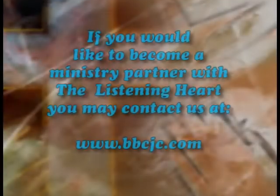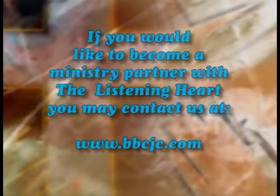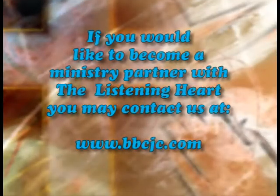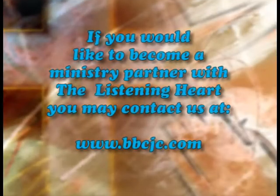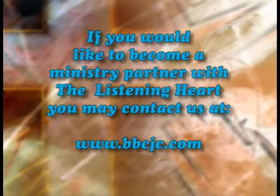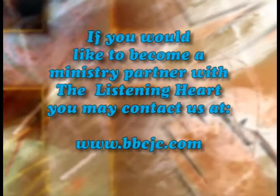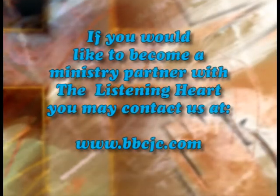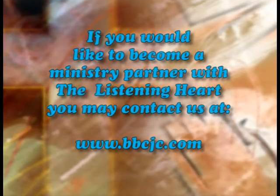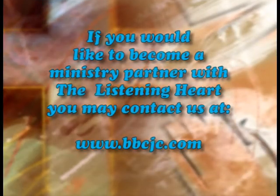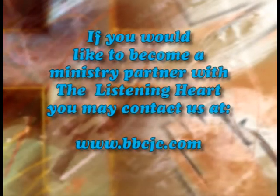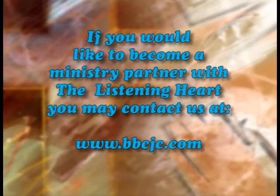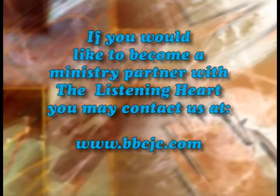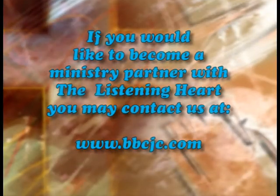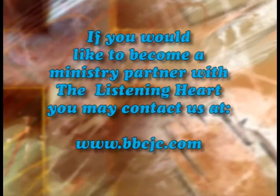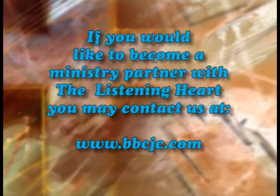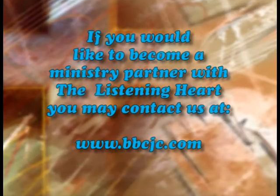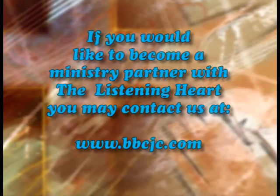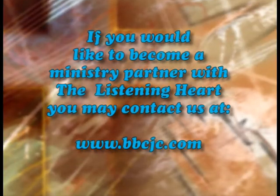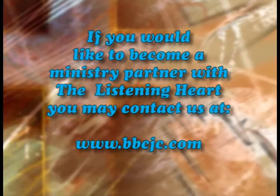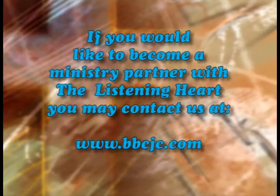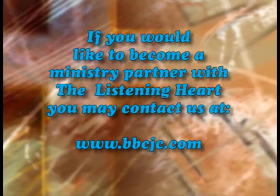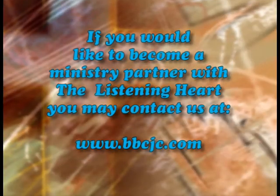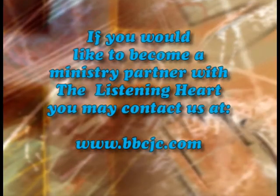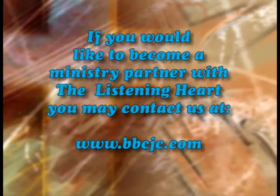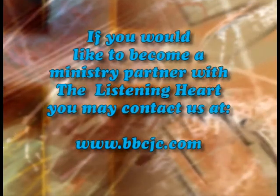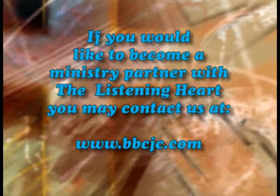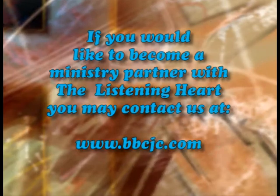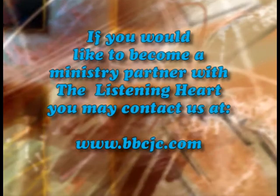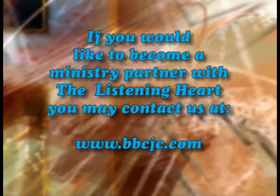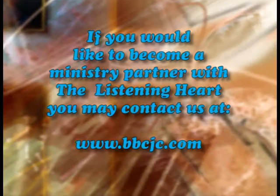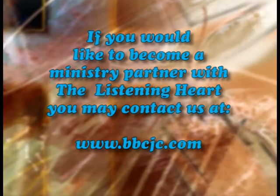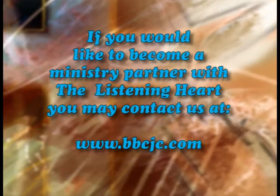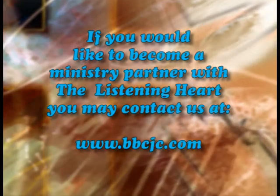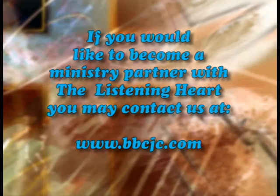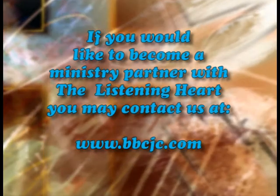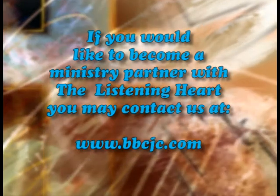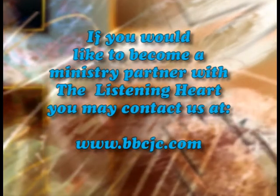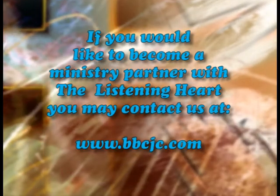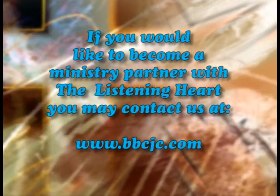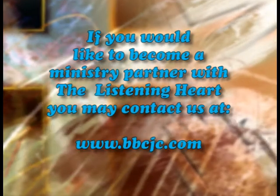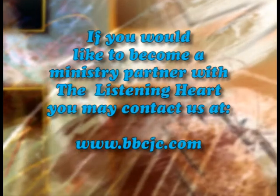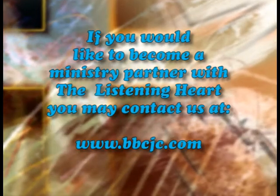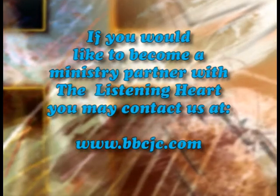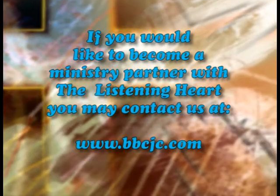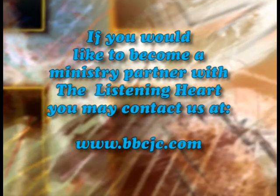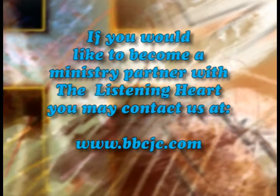If you would like to become a ministry partner with The Listening Heart, you may contact us at www